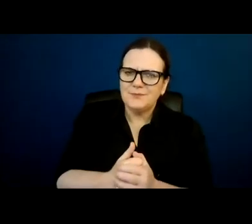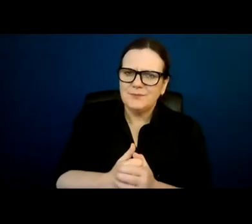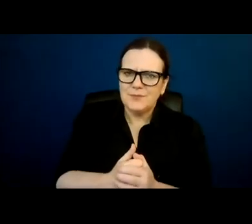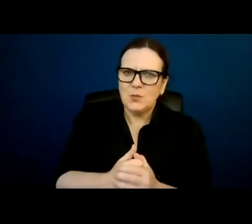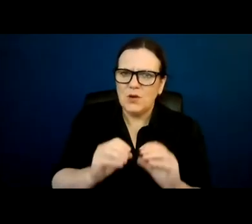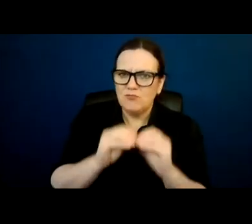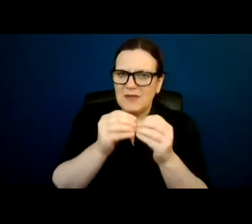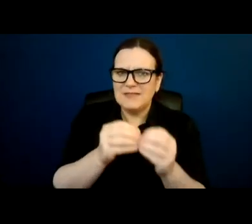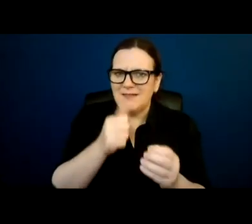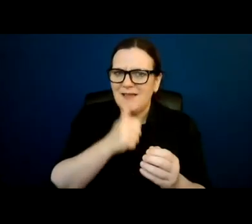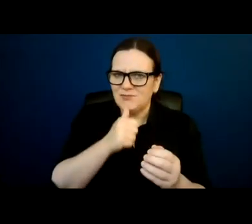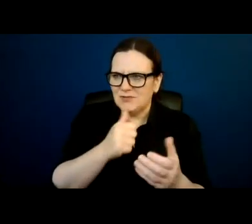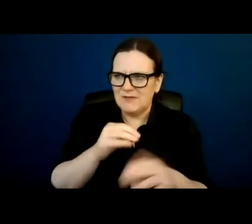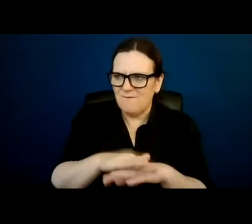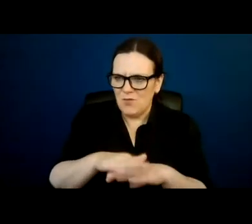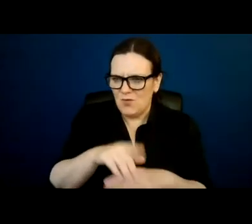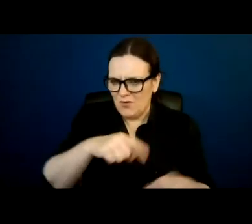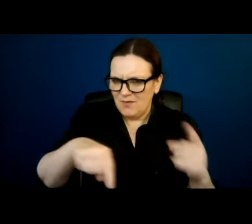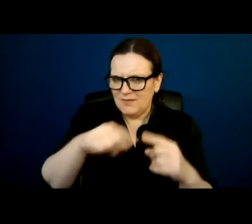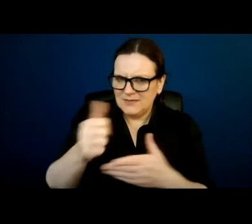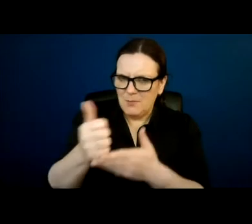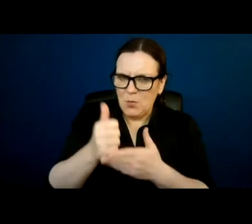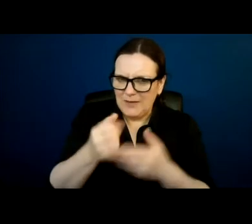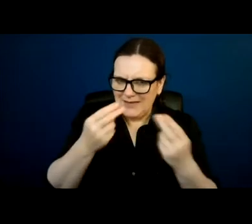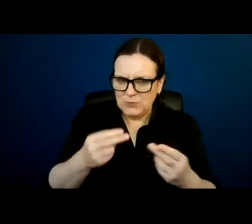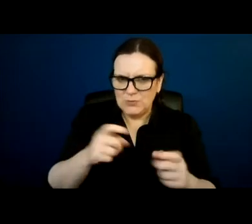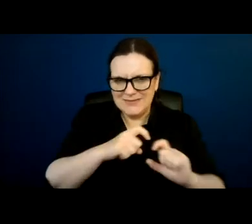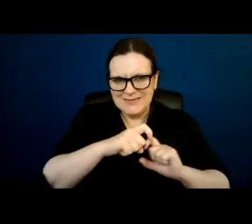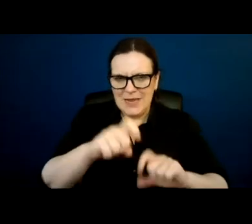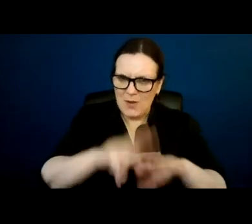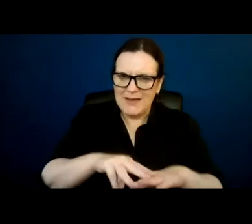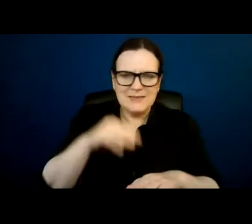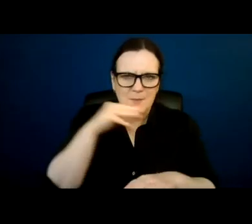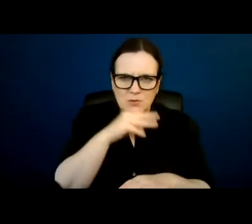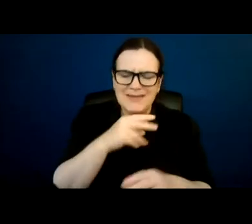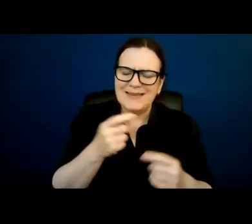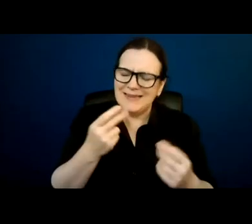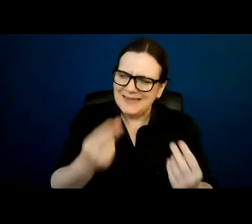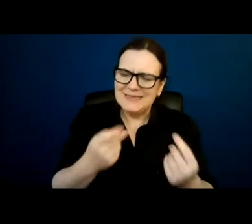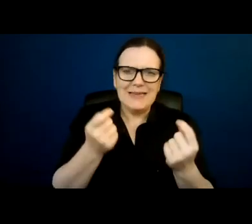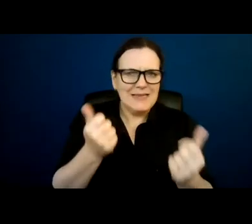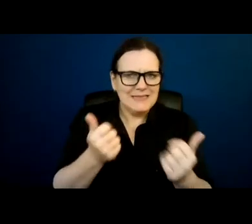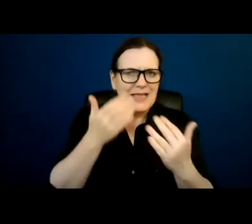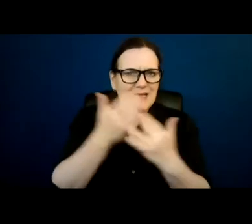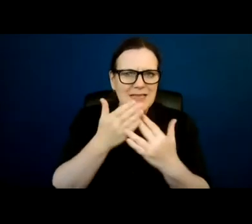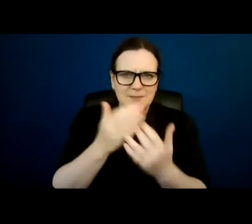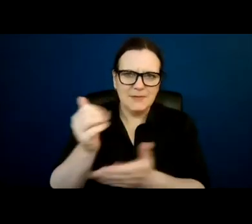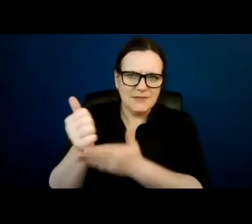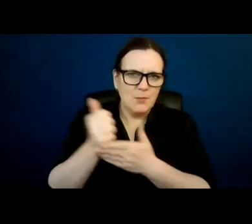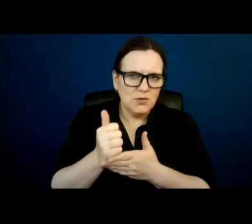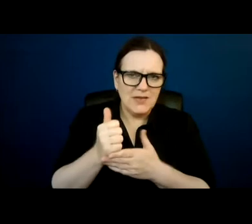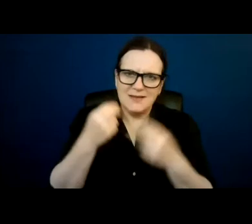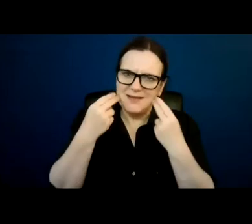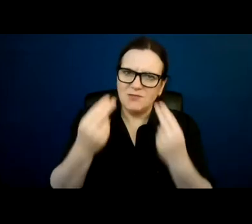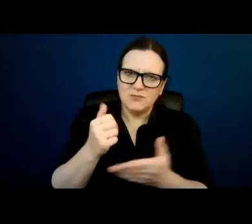we need to stay well. And that's important to us. Easy, accessible financial support will be required. As I said earlier,